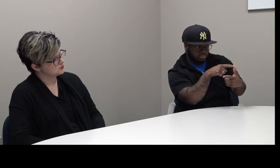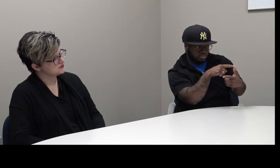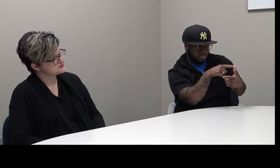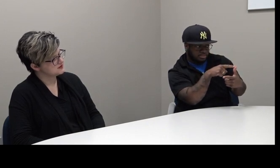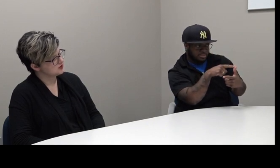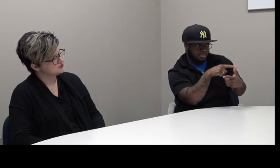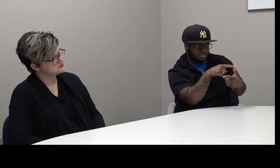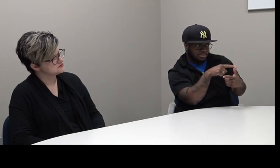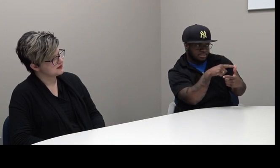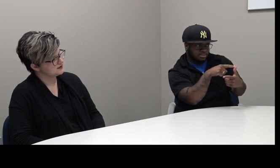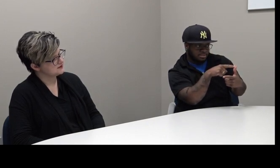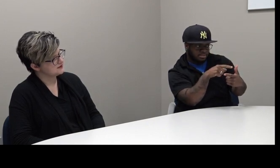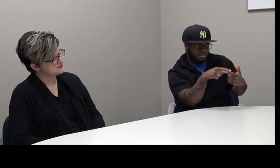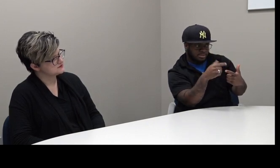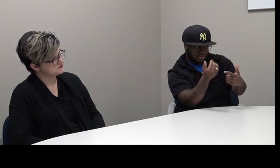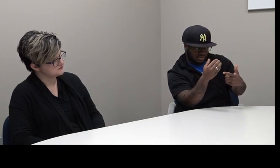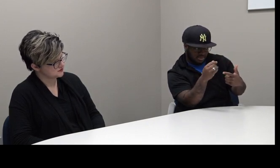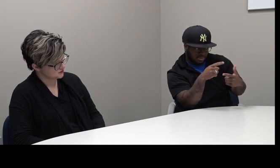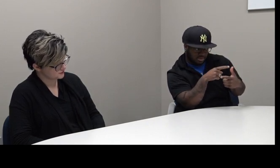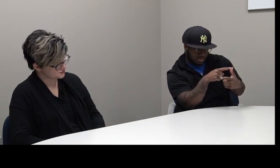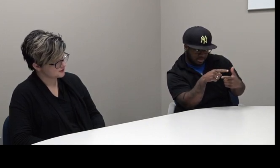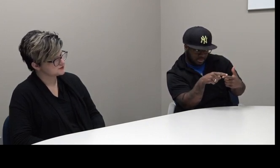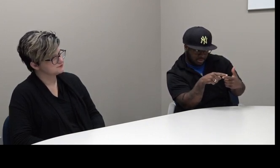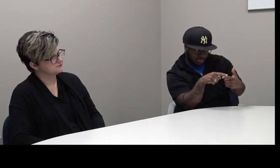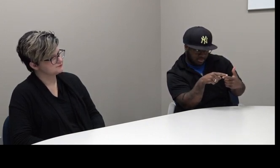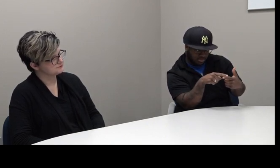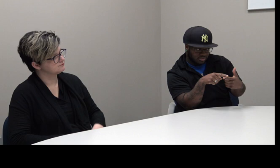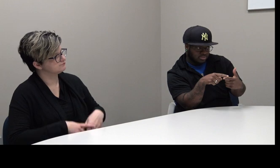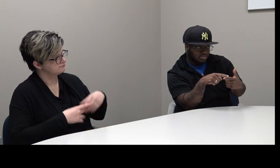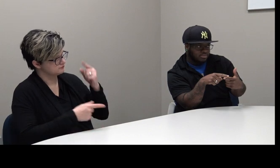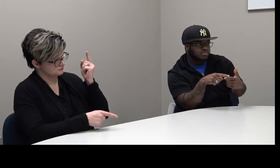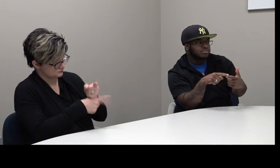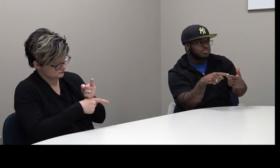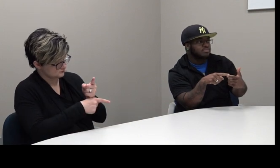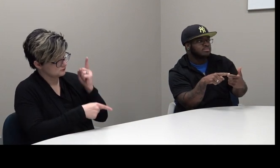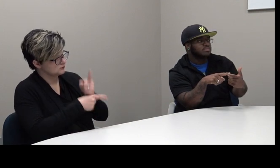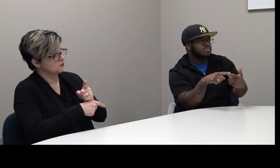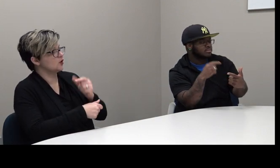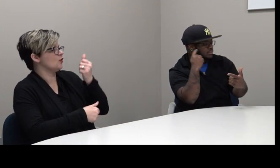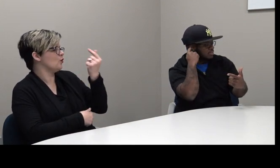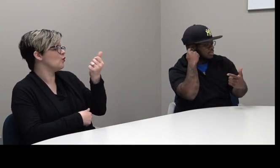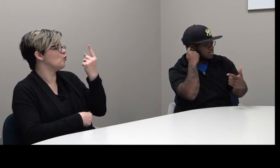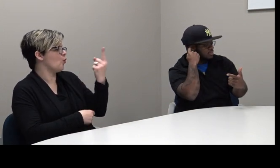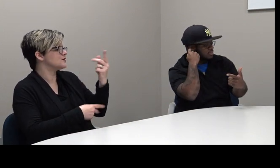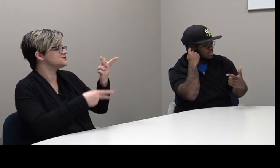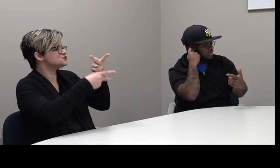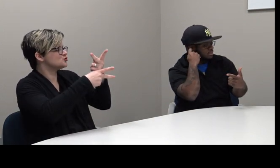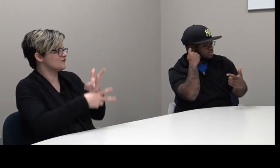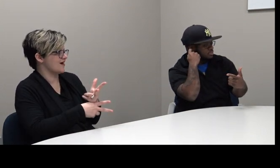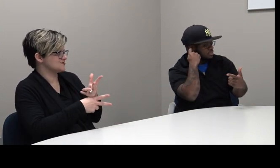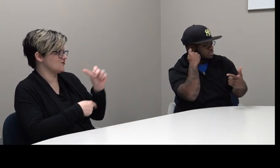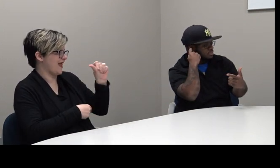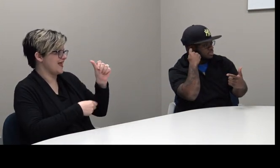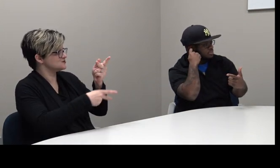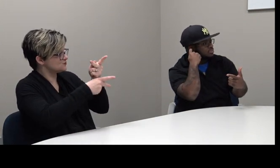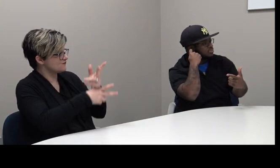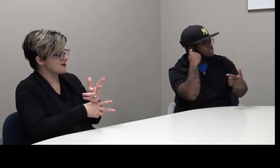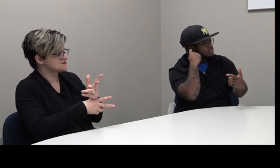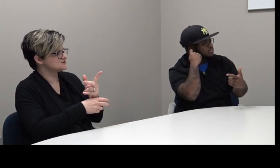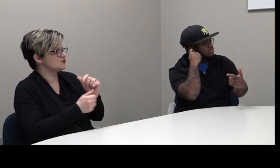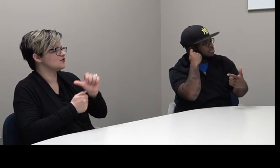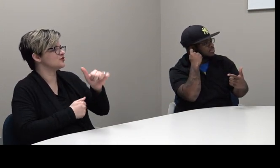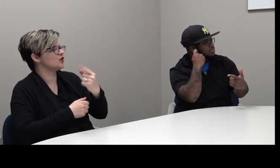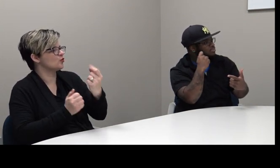So E is $10, A is $15, correct? Yes. Because one is supervisory, one is more frontline